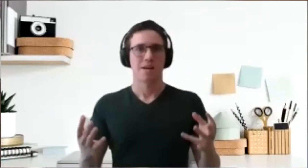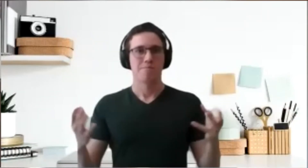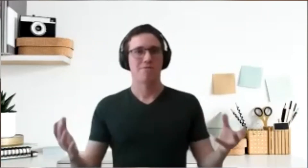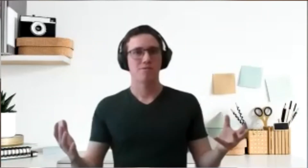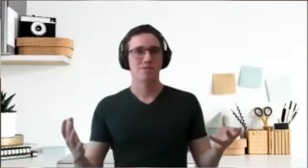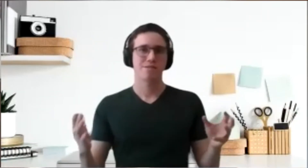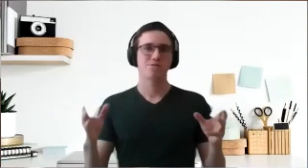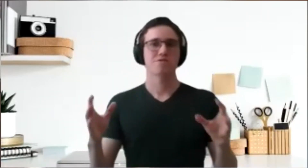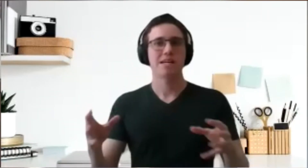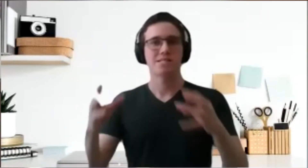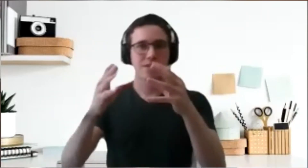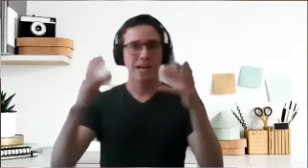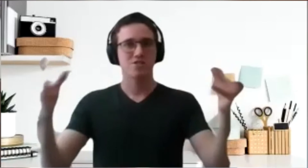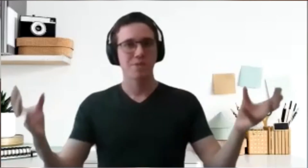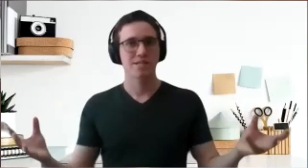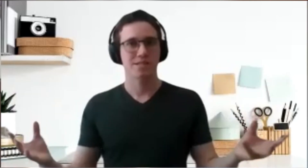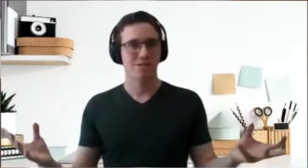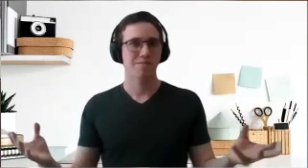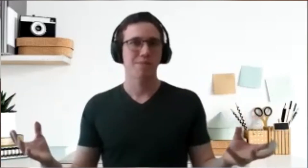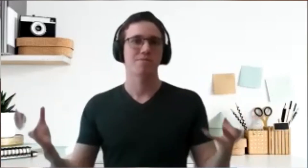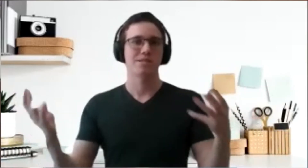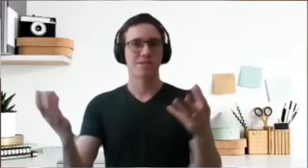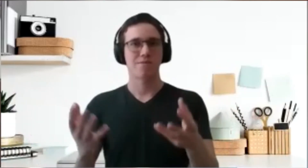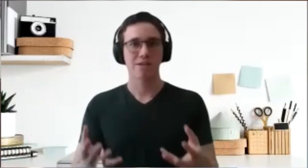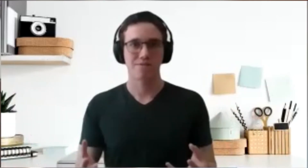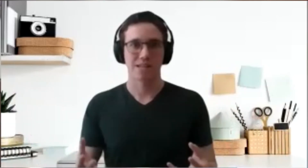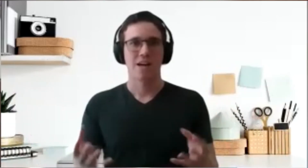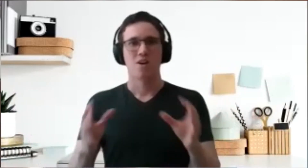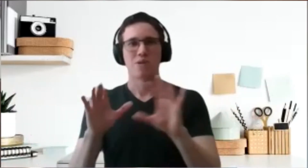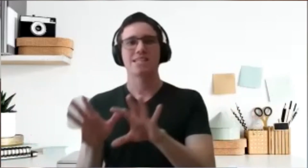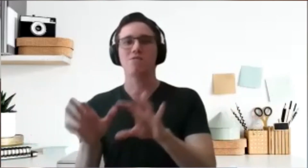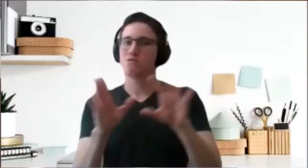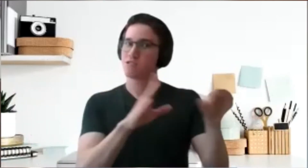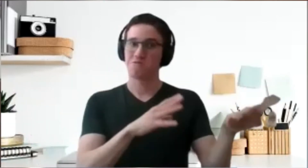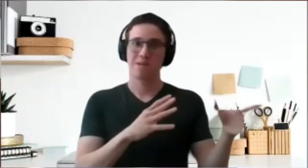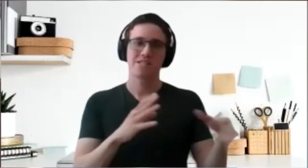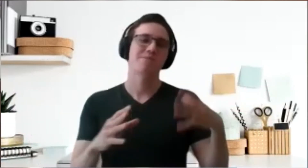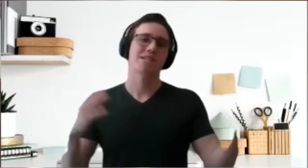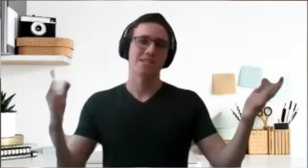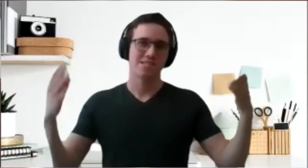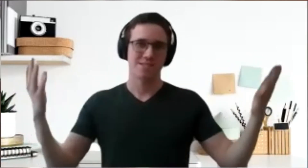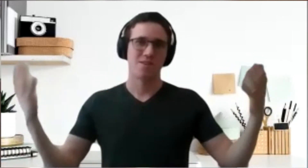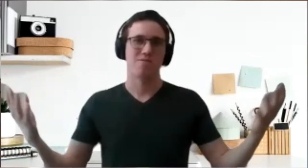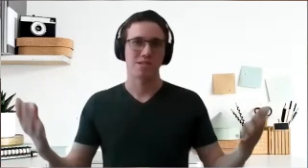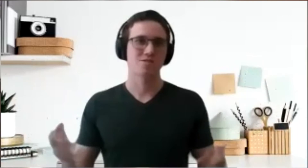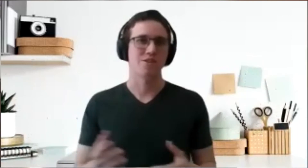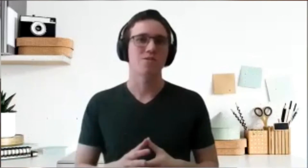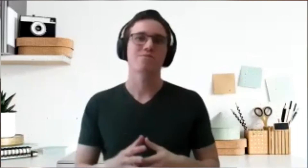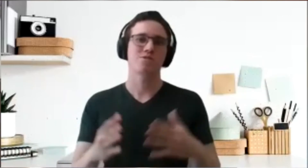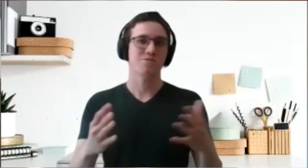By volunteering at Toastmasters, you get to meet interesting people and interact with them. Right now, not so much because of what's going on. We don't